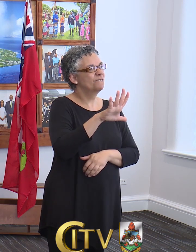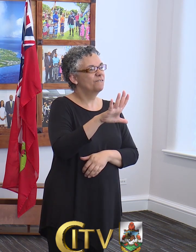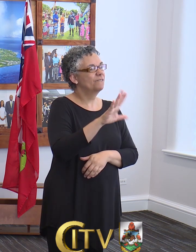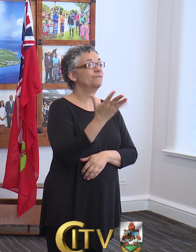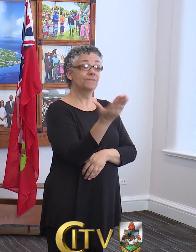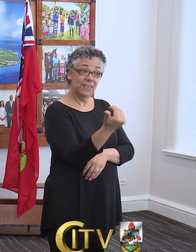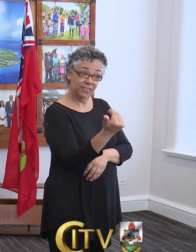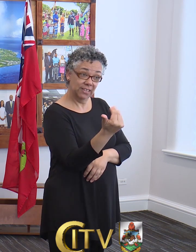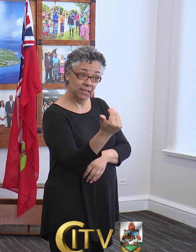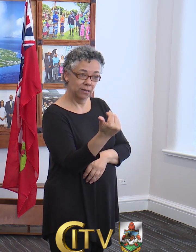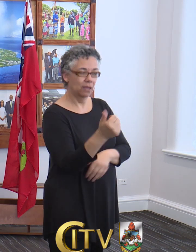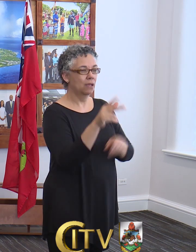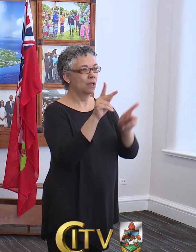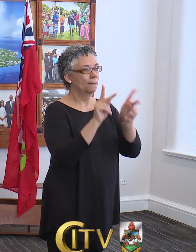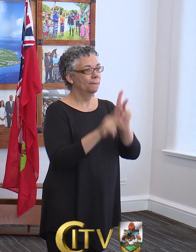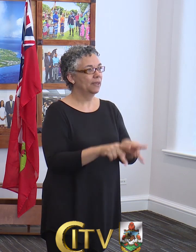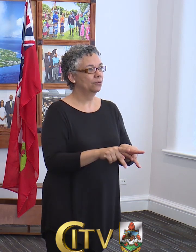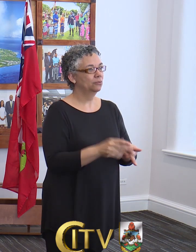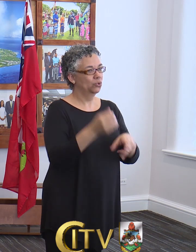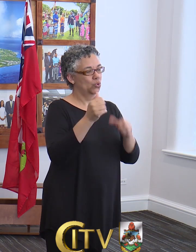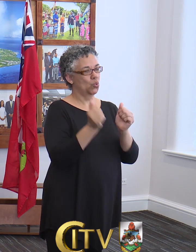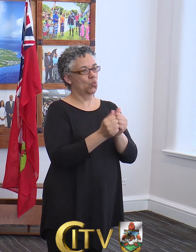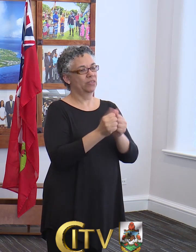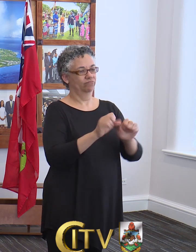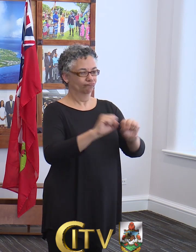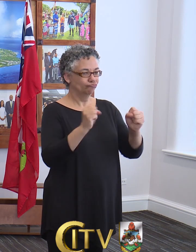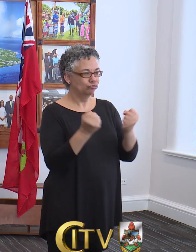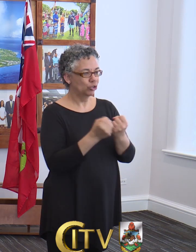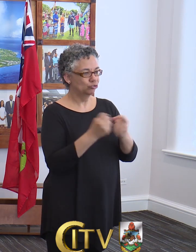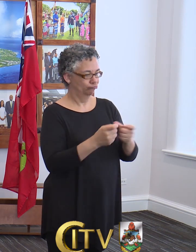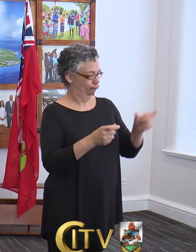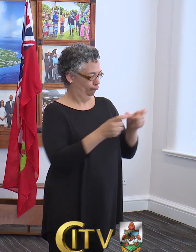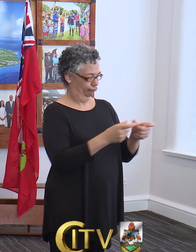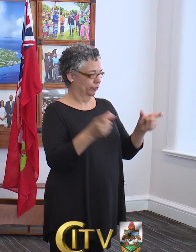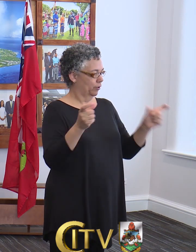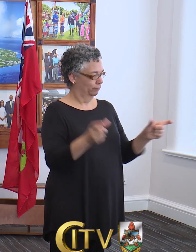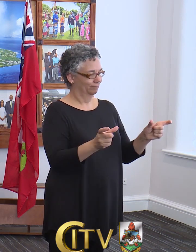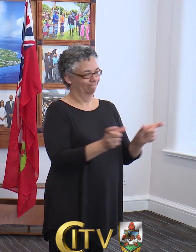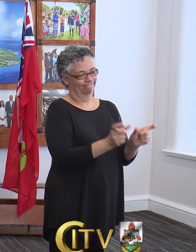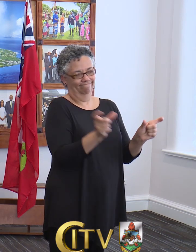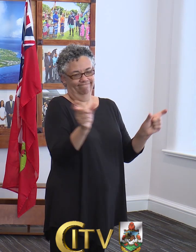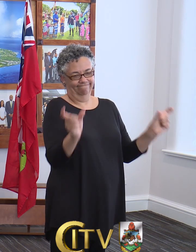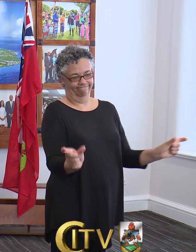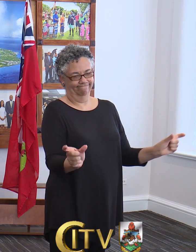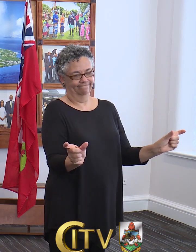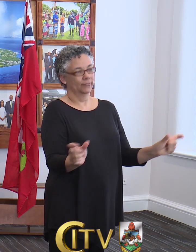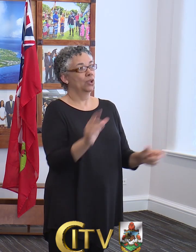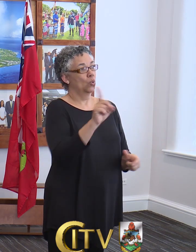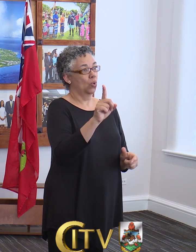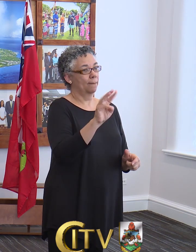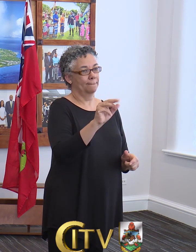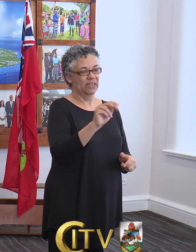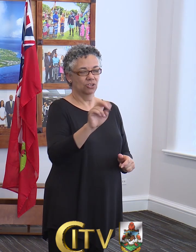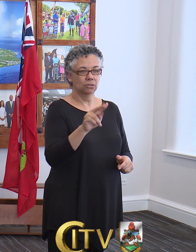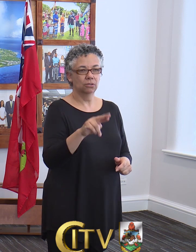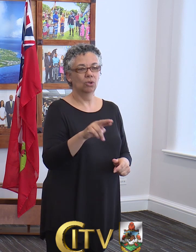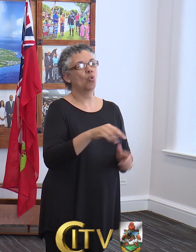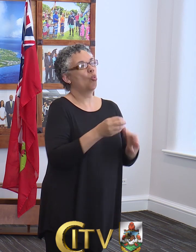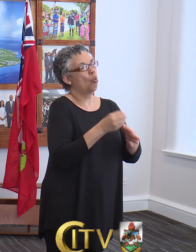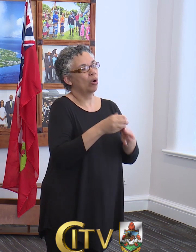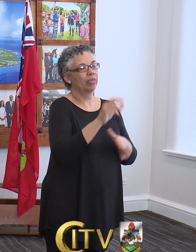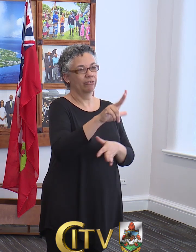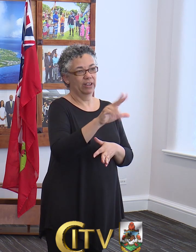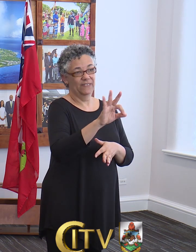persons with social distancing of one meter or three feet. We will recognize that there are powers to